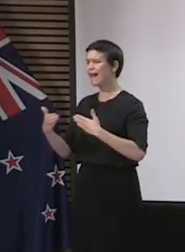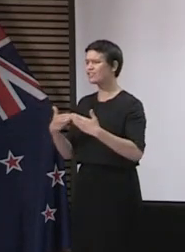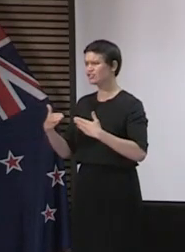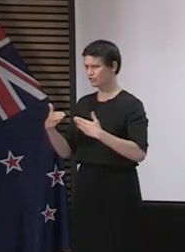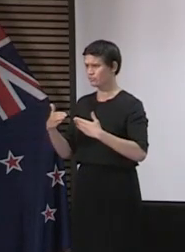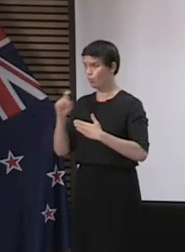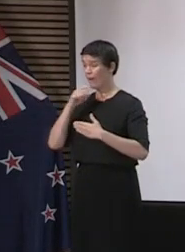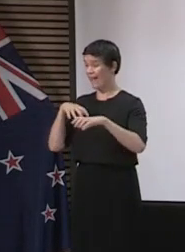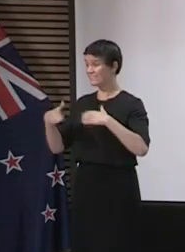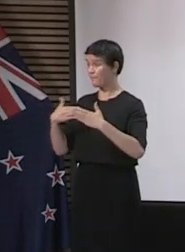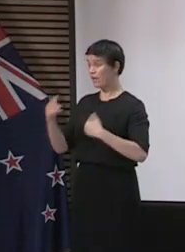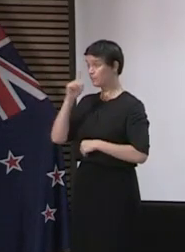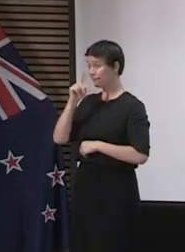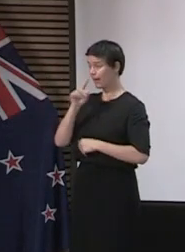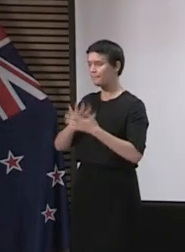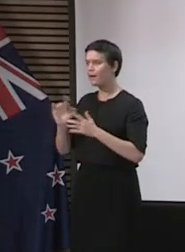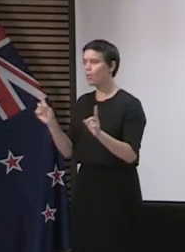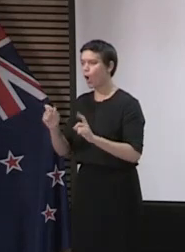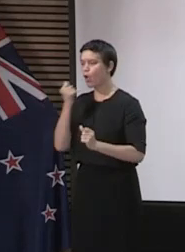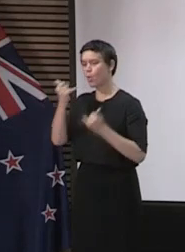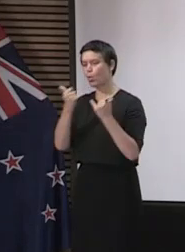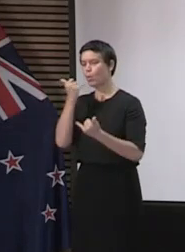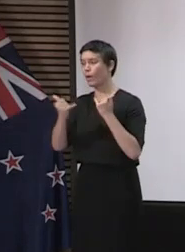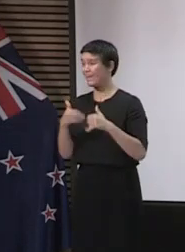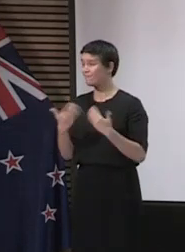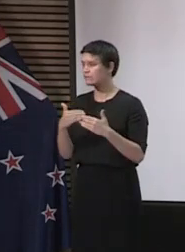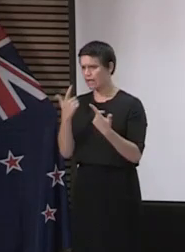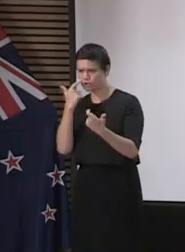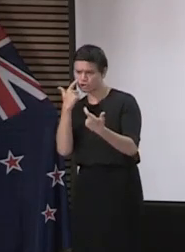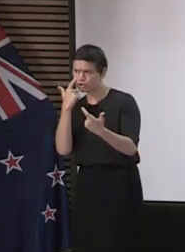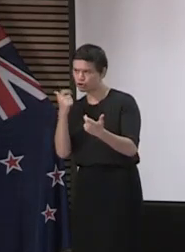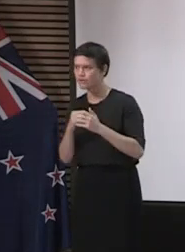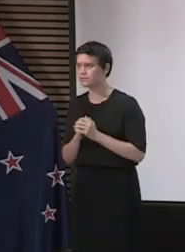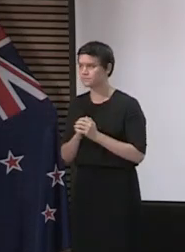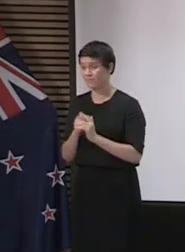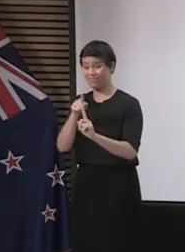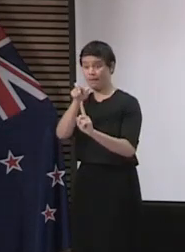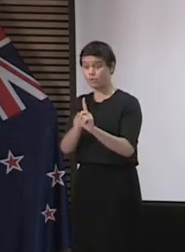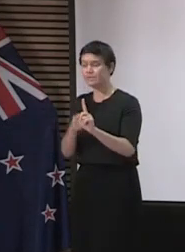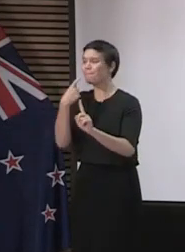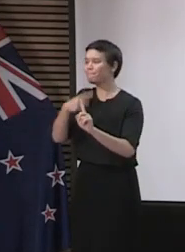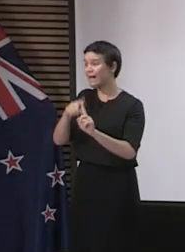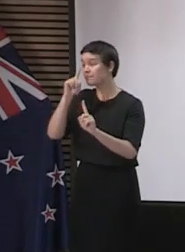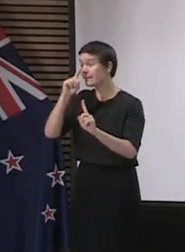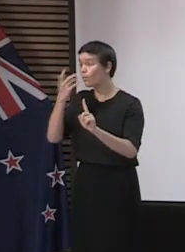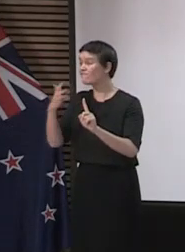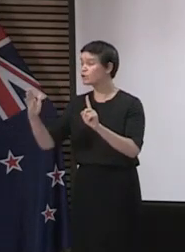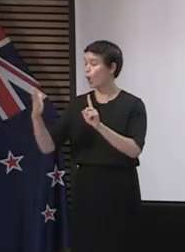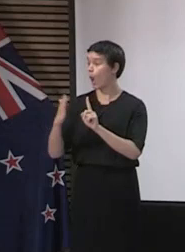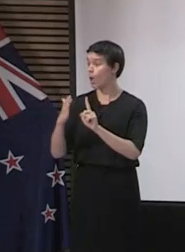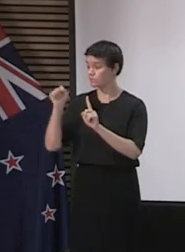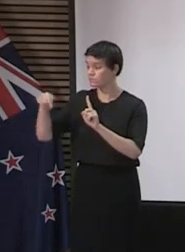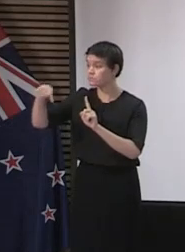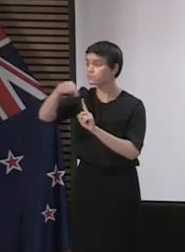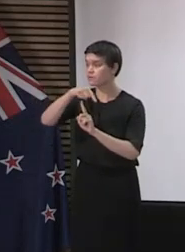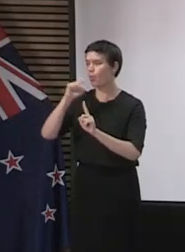they may have. And likewise the same process happens with all close contacts. Daily contact is made to ensure they are